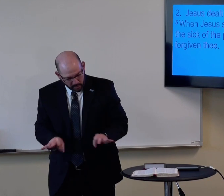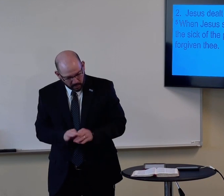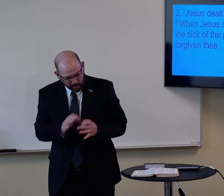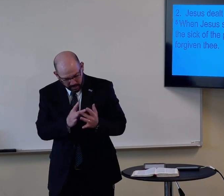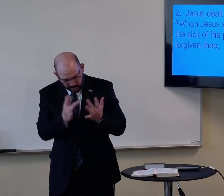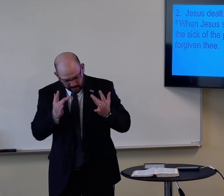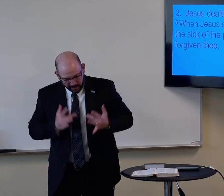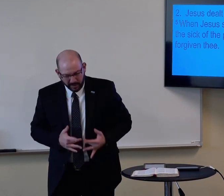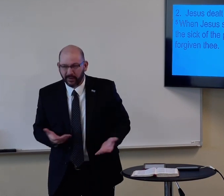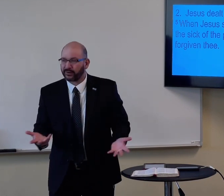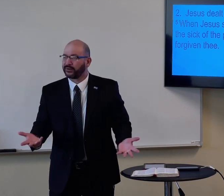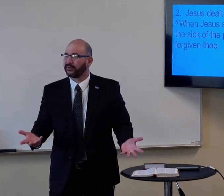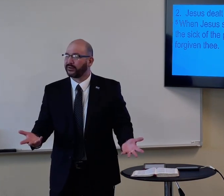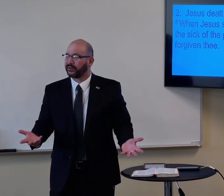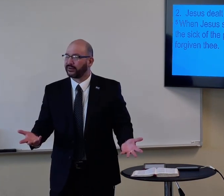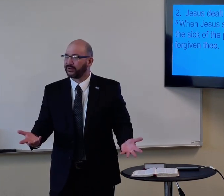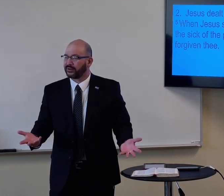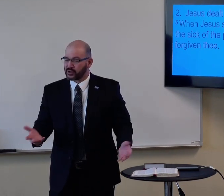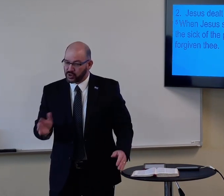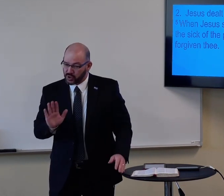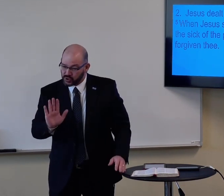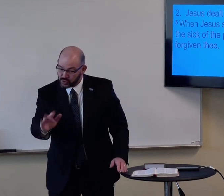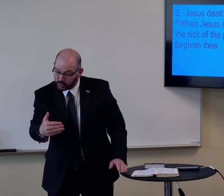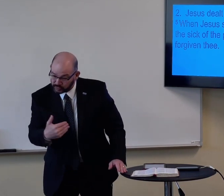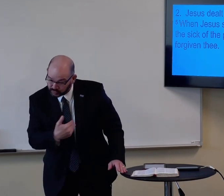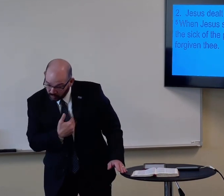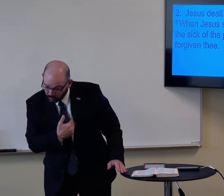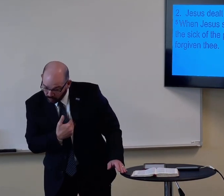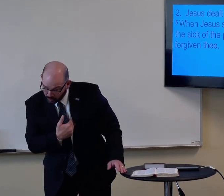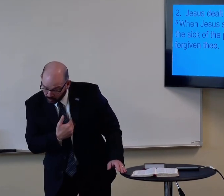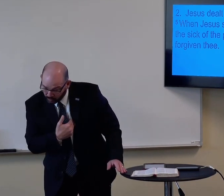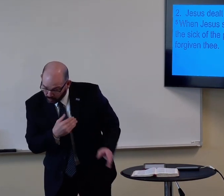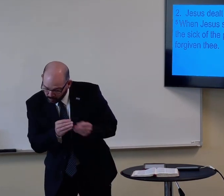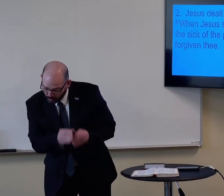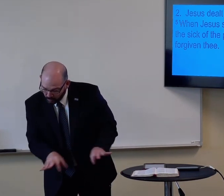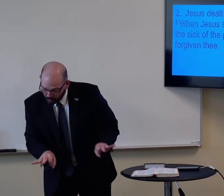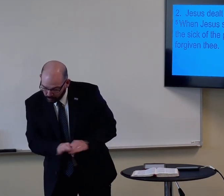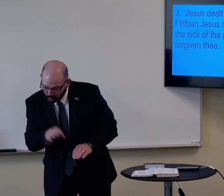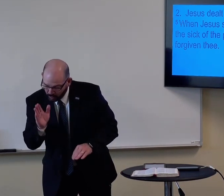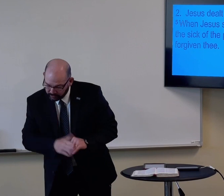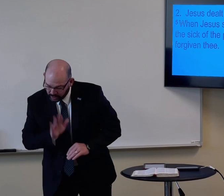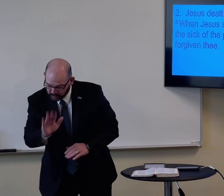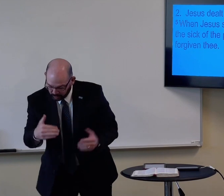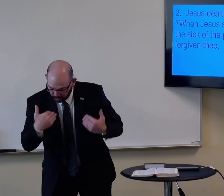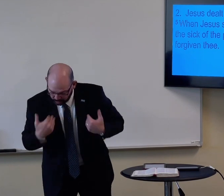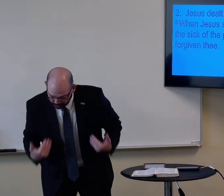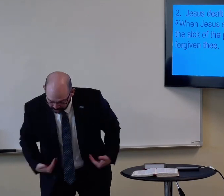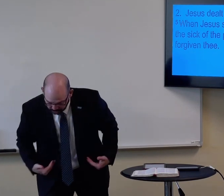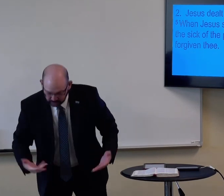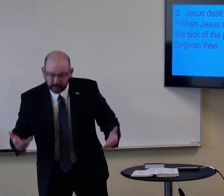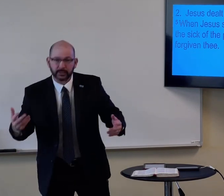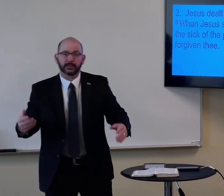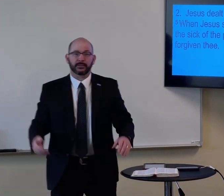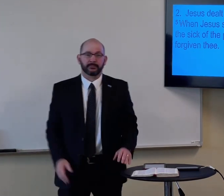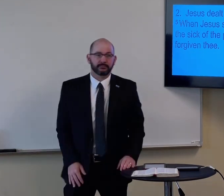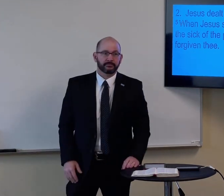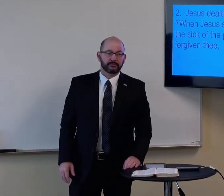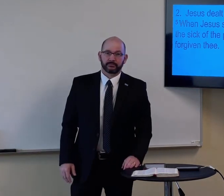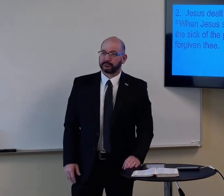It was more important about what was going on in his heart. Your heart, your soul is, is more important than your